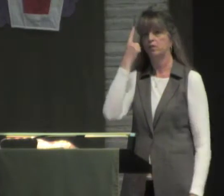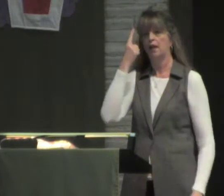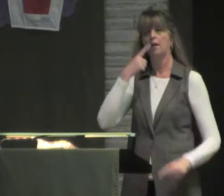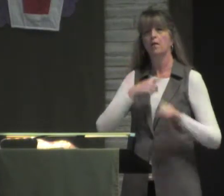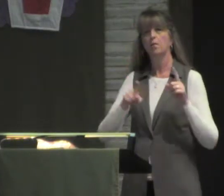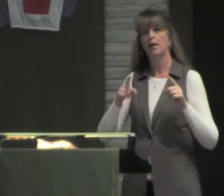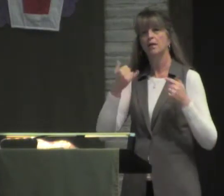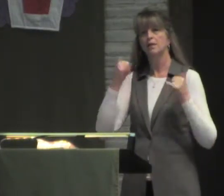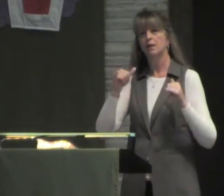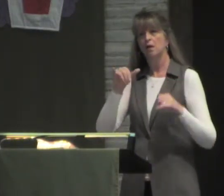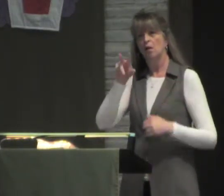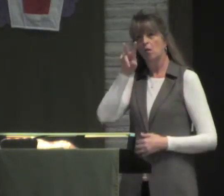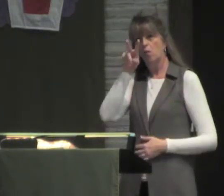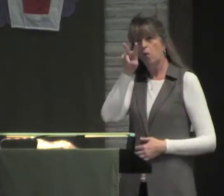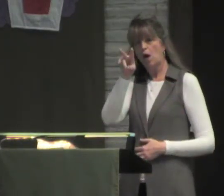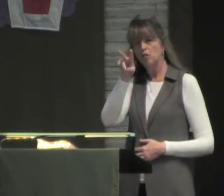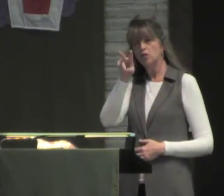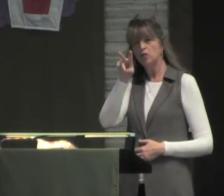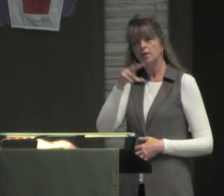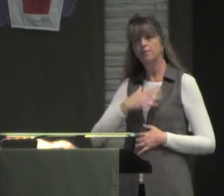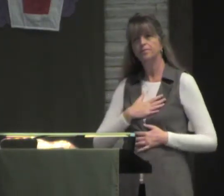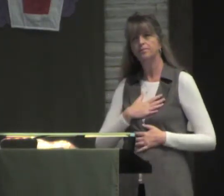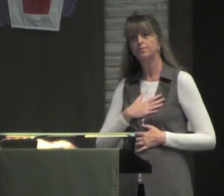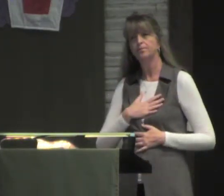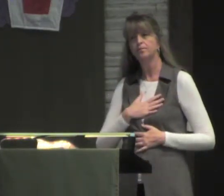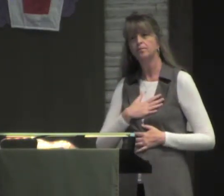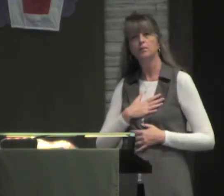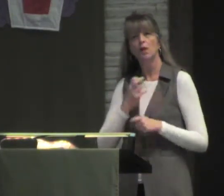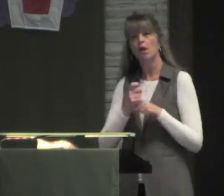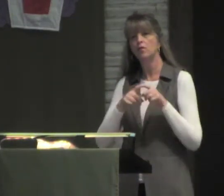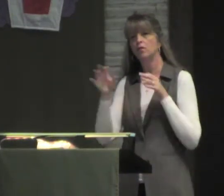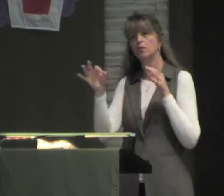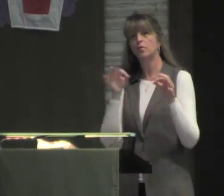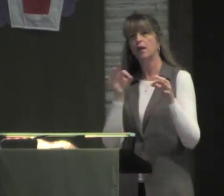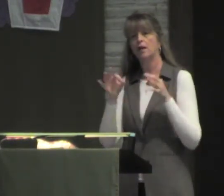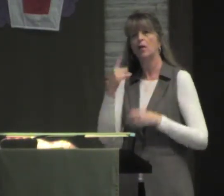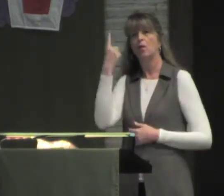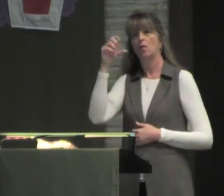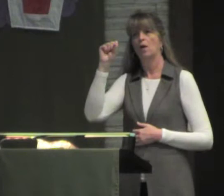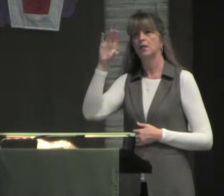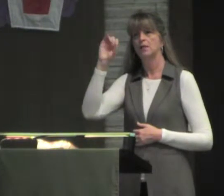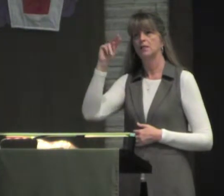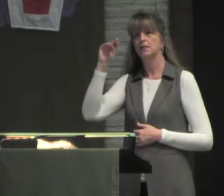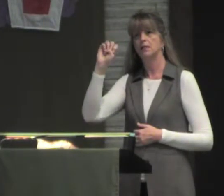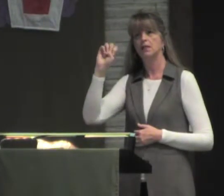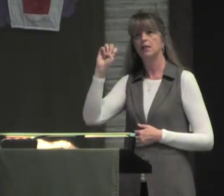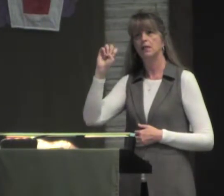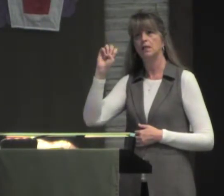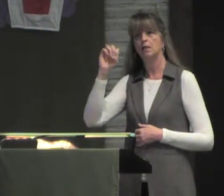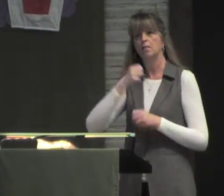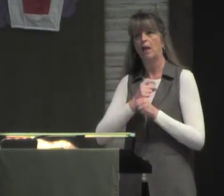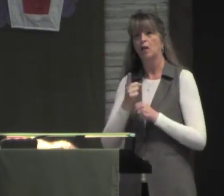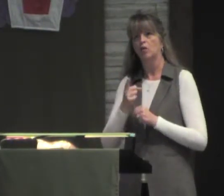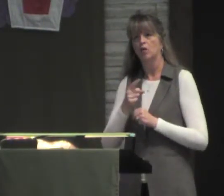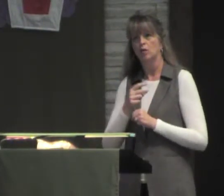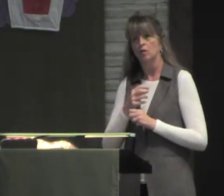Well, you know, I'm Caucasian, so I can't fully understand what it was like. But there's one